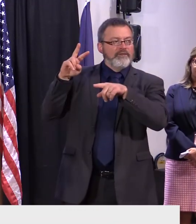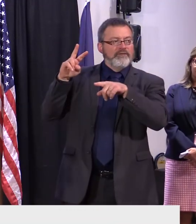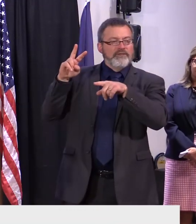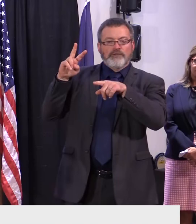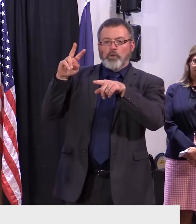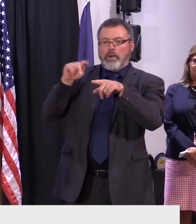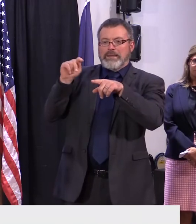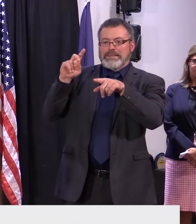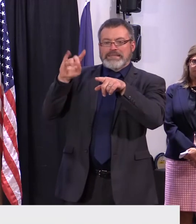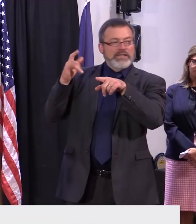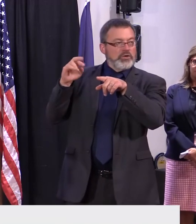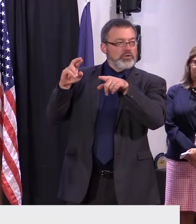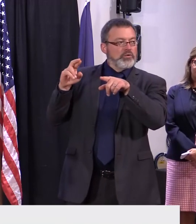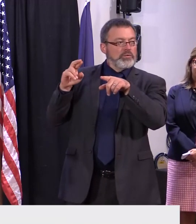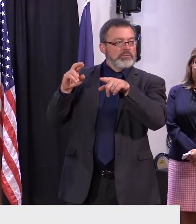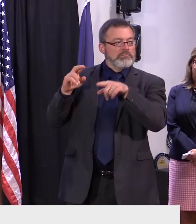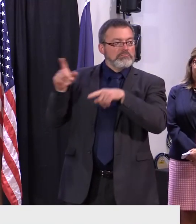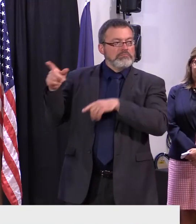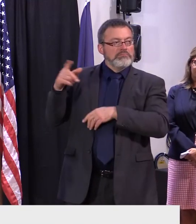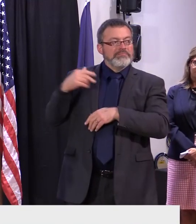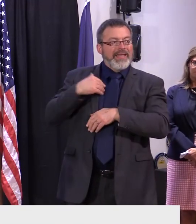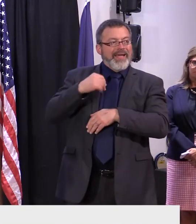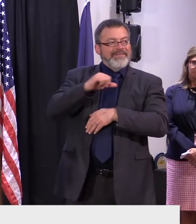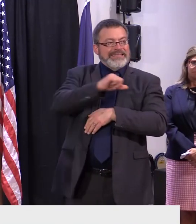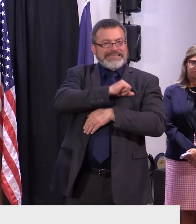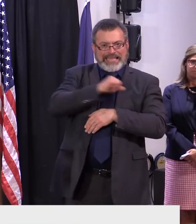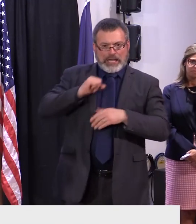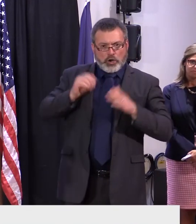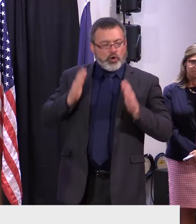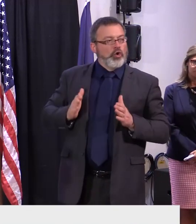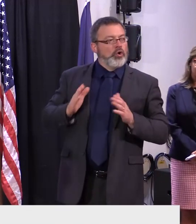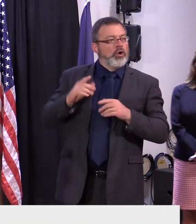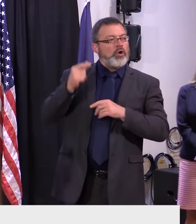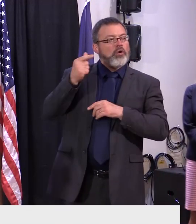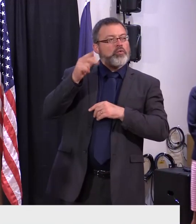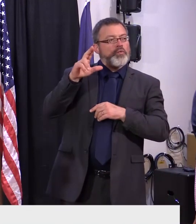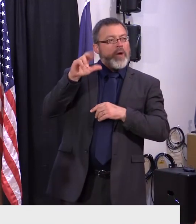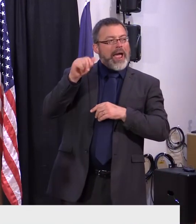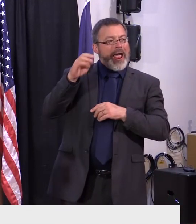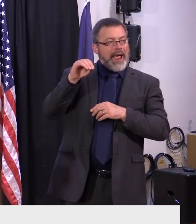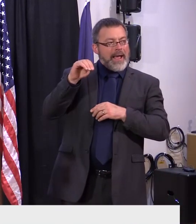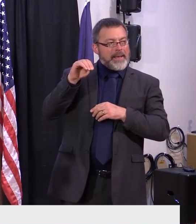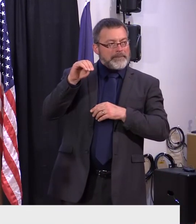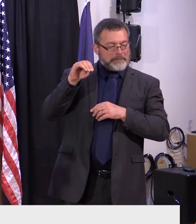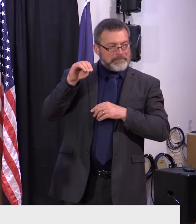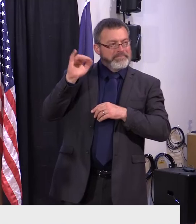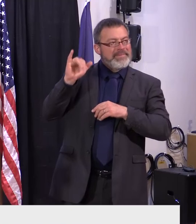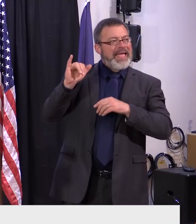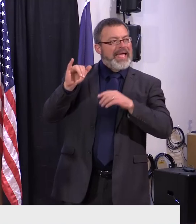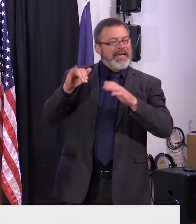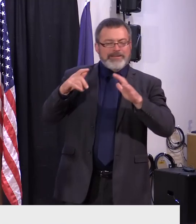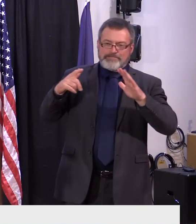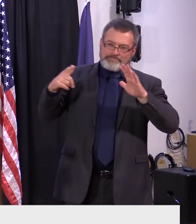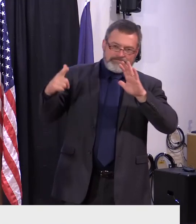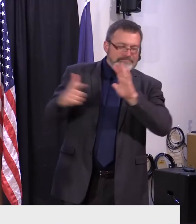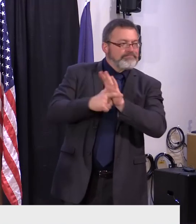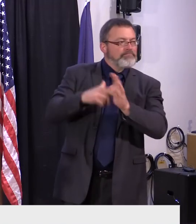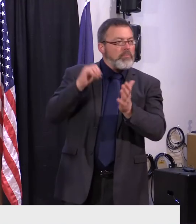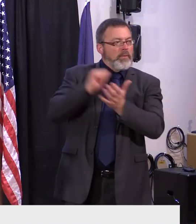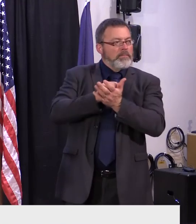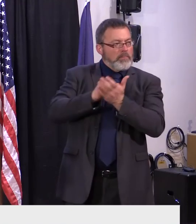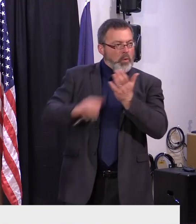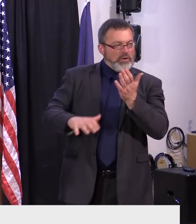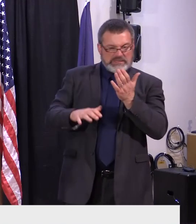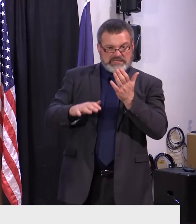lindsey graham uh introduced a bill today in the u.s senate that would prohibit abortions past the point of 15 weeks gestation